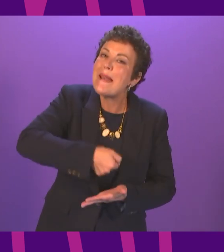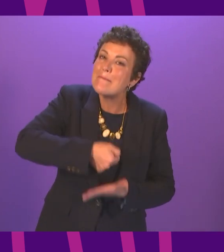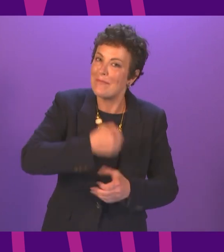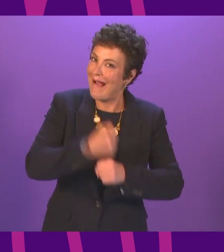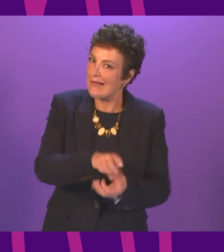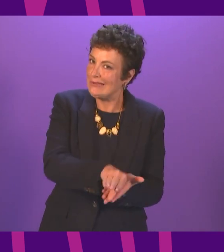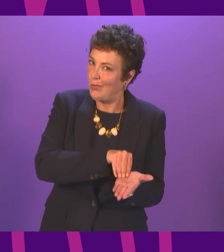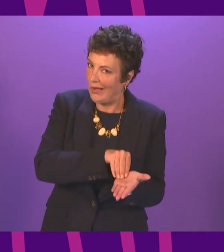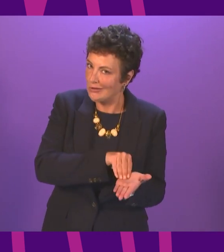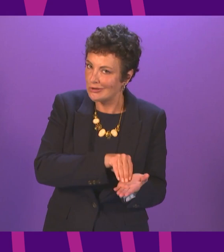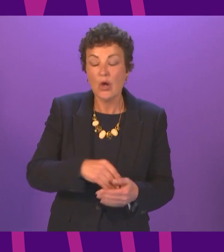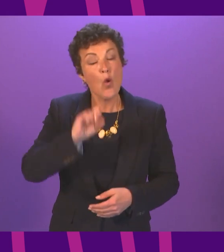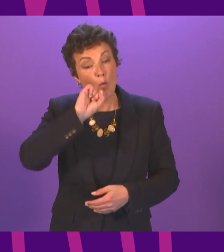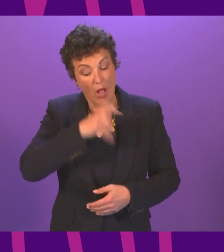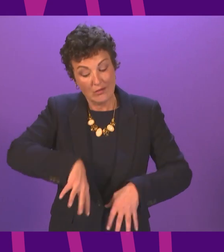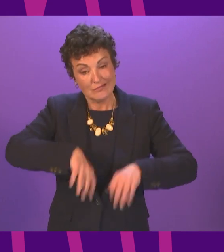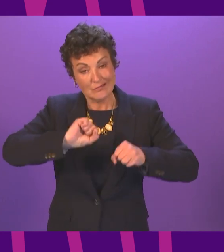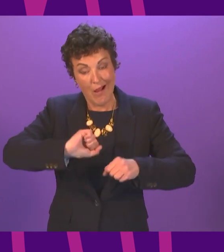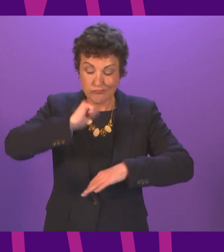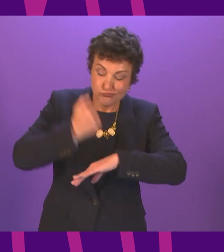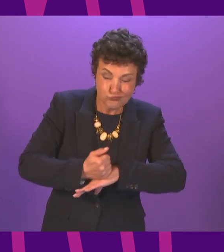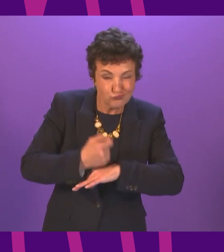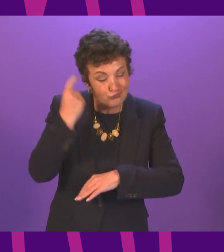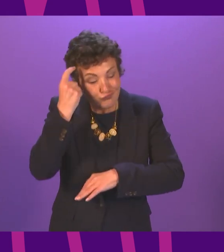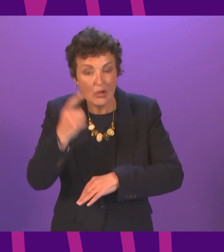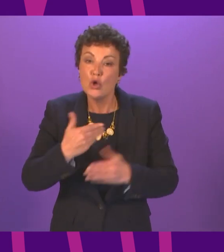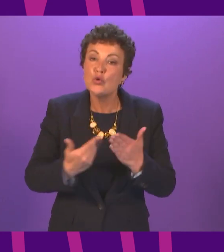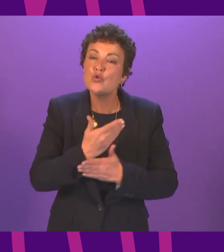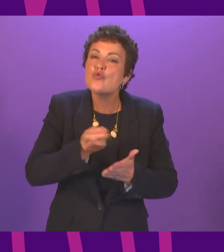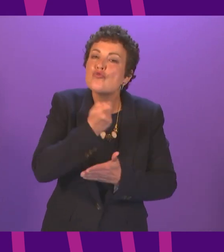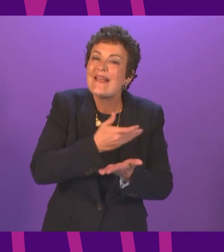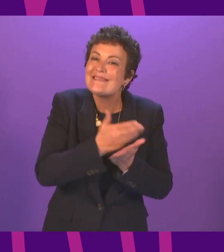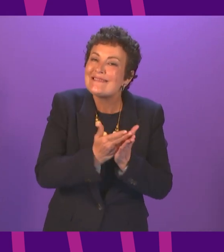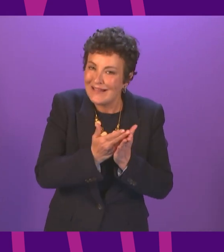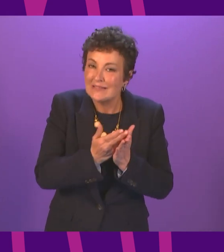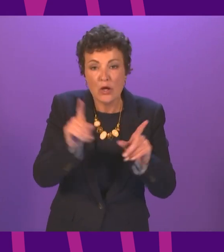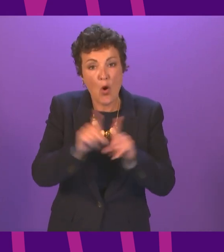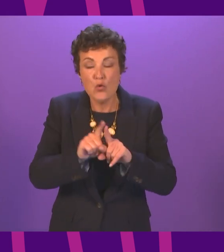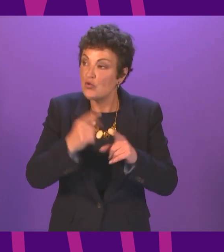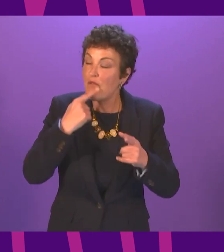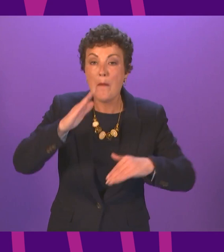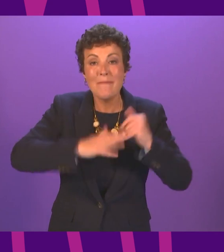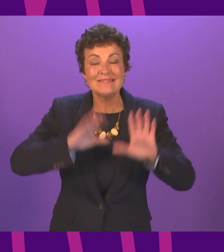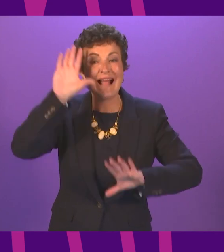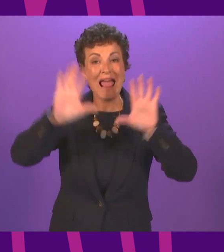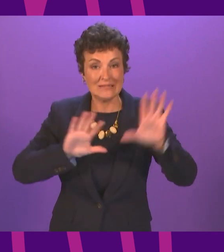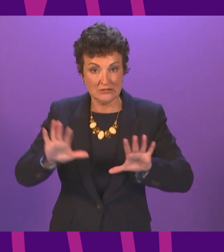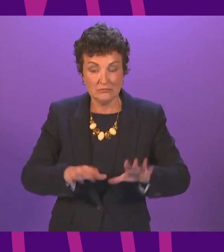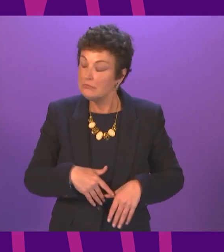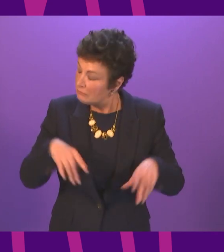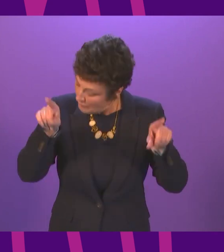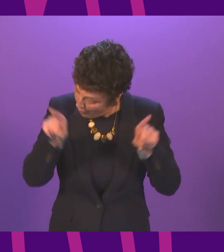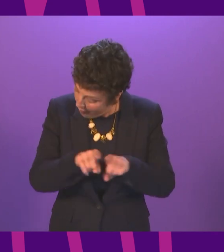rented sector strategy and start cladding safety assessment. And we will start work to develop our new five-year social